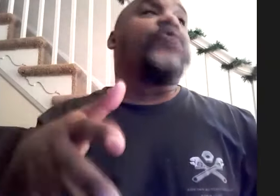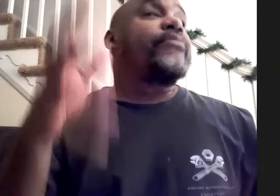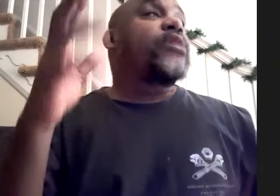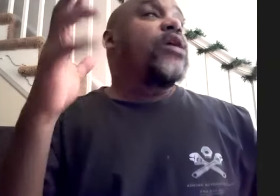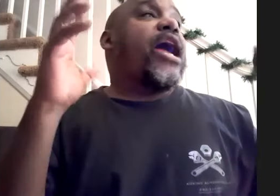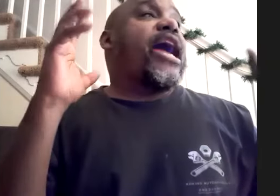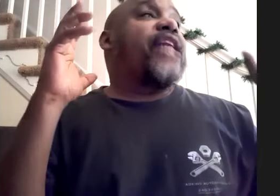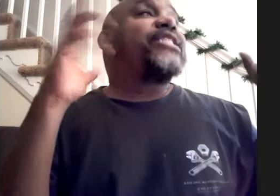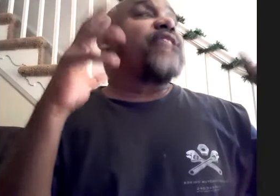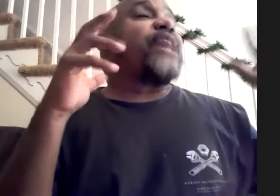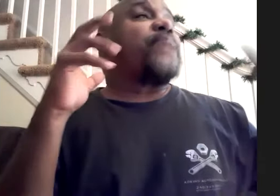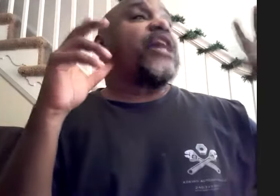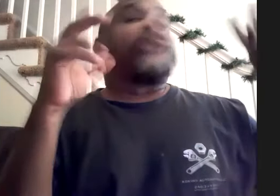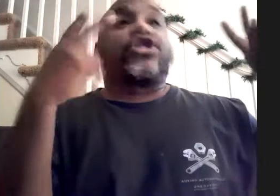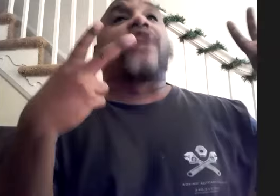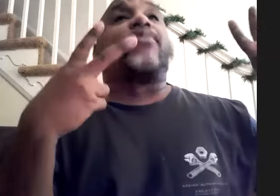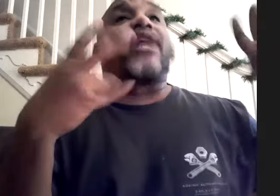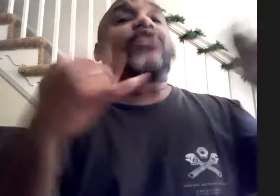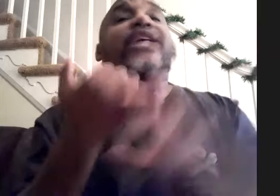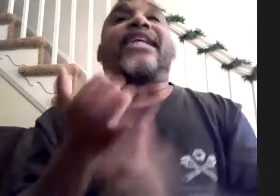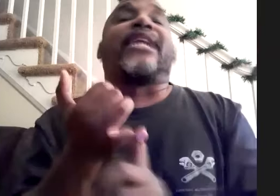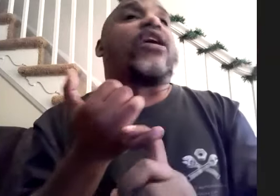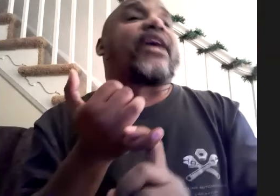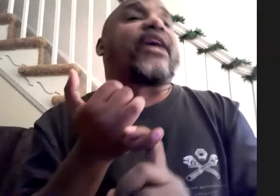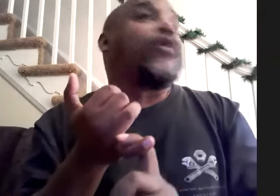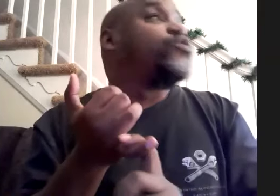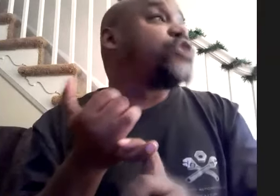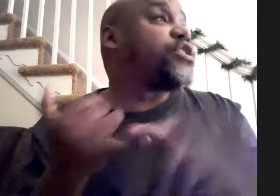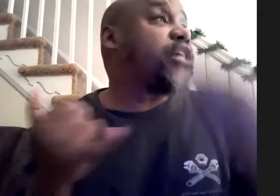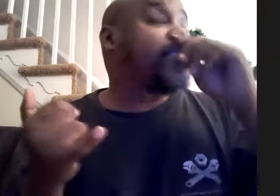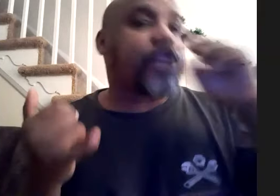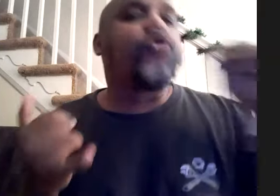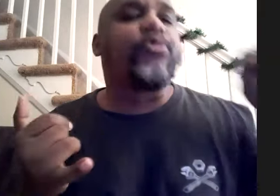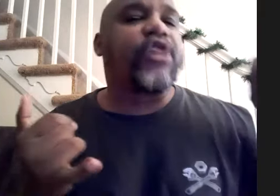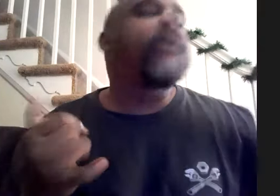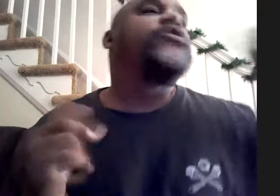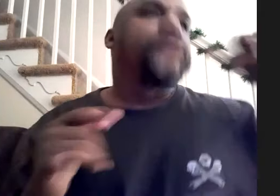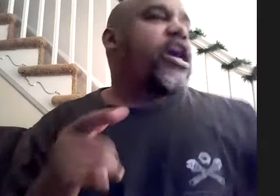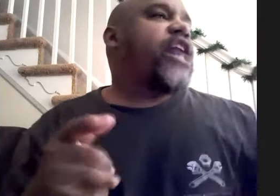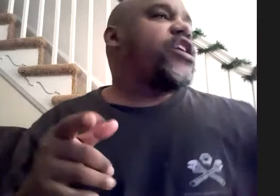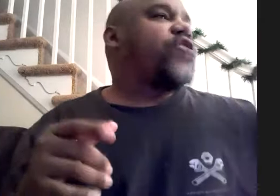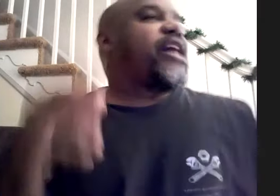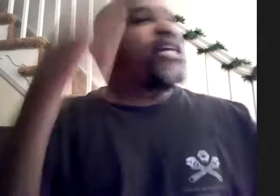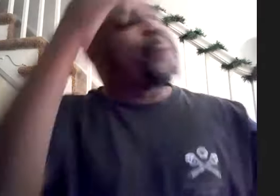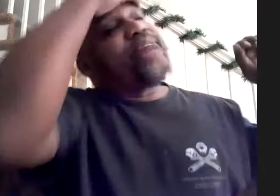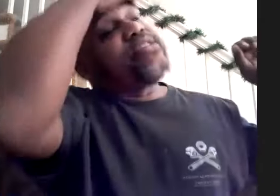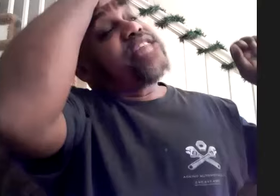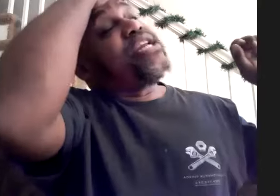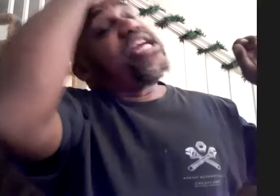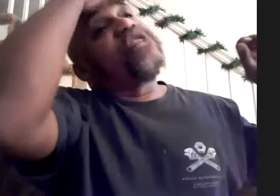and he's like my there's a two couple guys one guy named eric atwell who's known as uh dj cool breeze and another guy named damian eaton who i